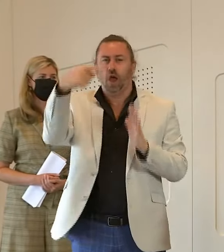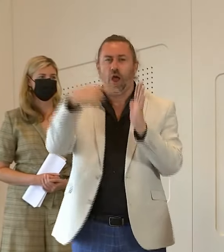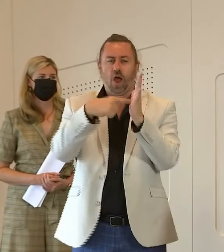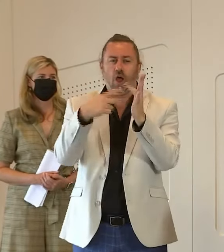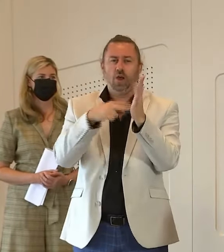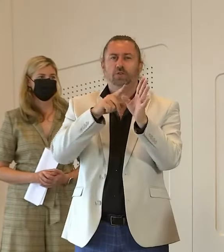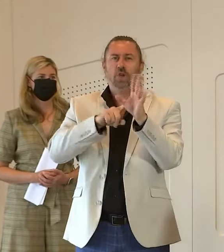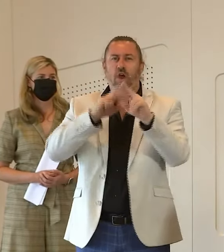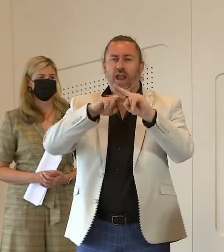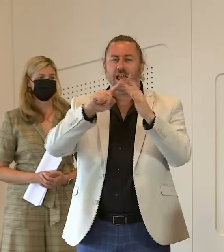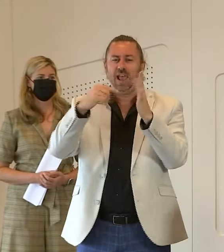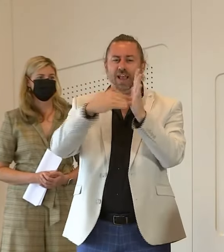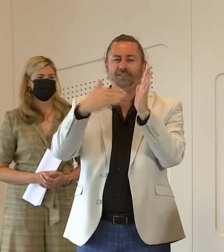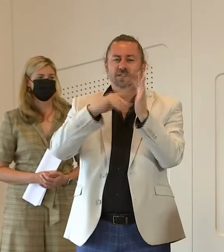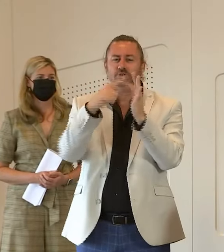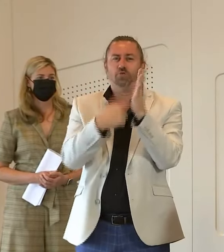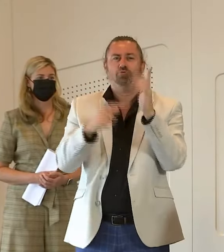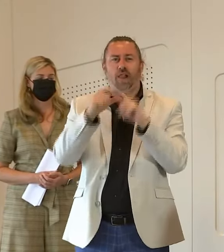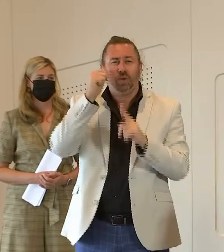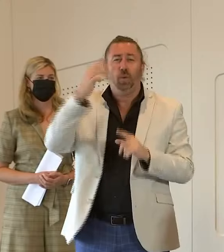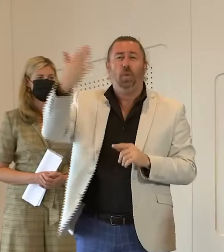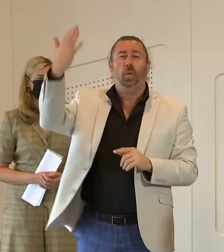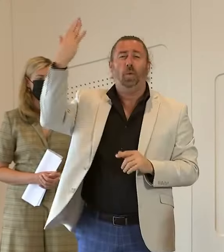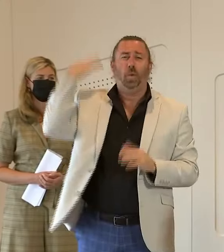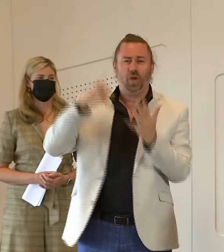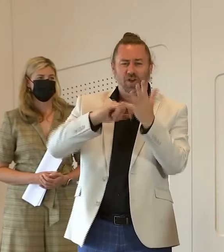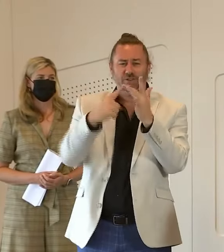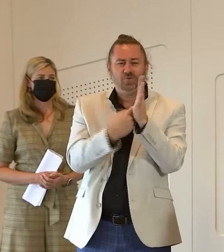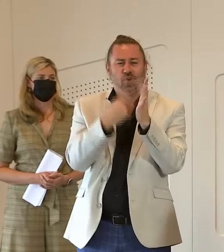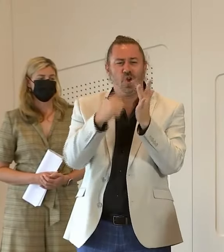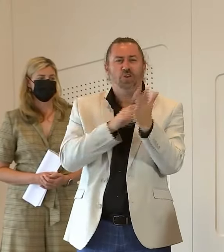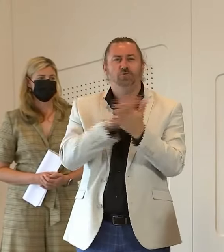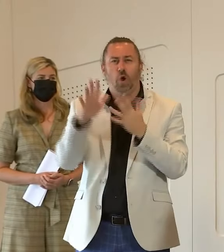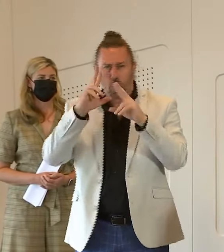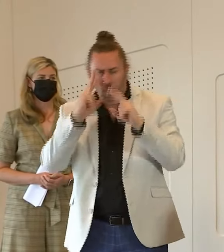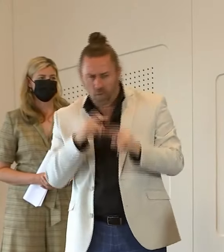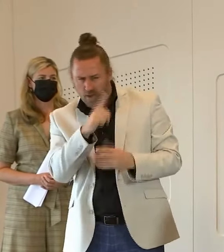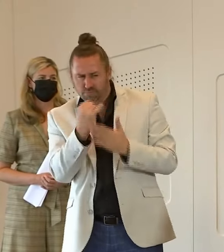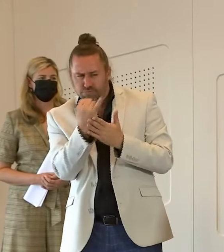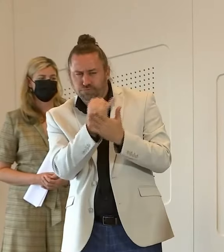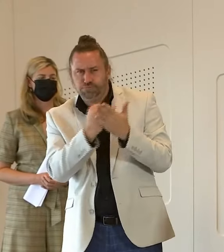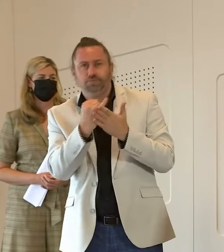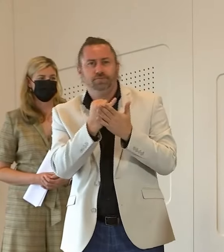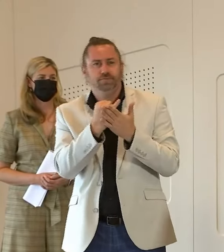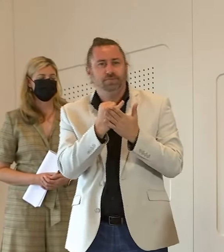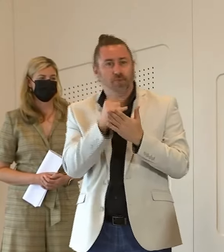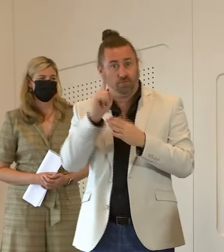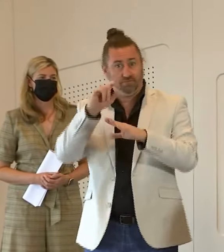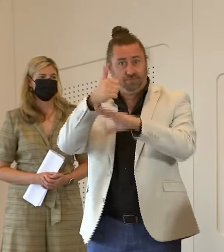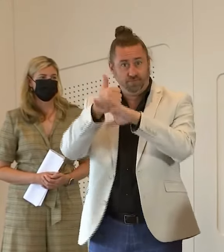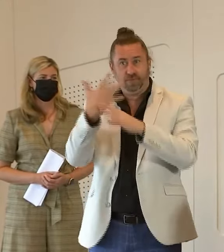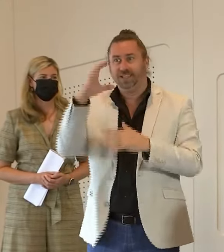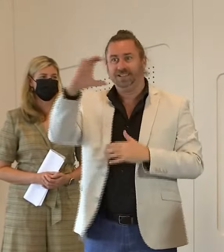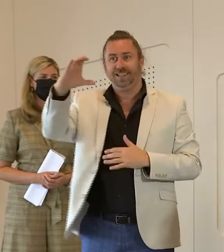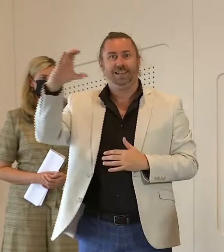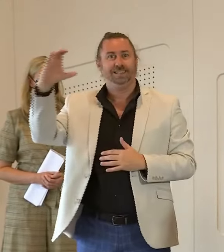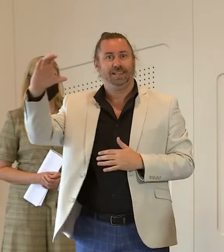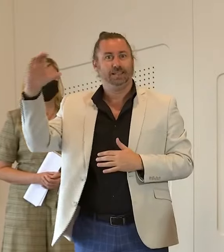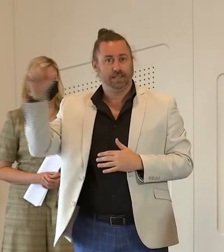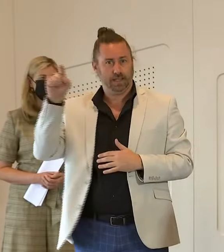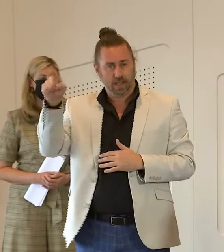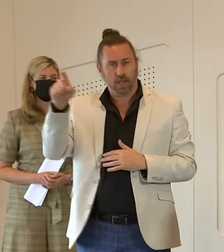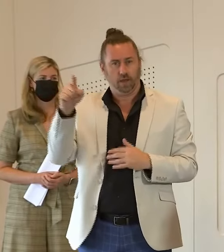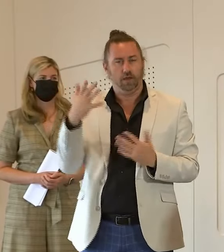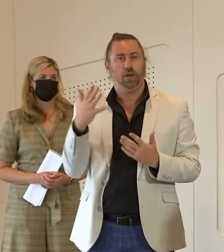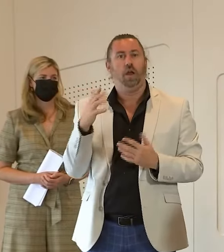fitzgerald's legacy after his inquiry the triple c has enormous power the check on its power is the parliamentary